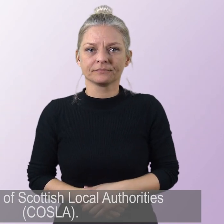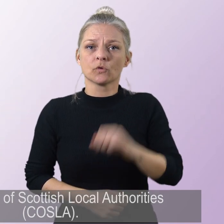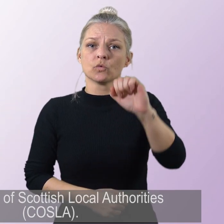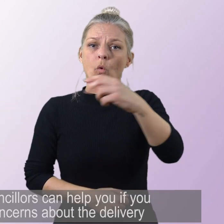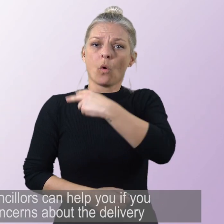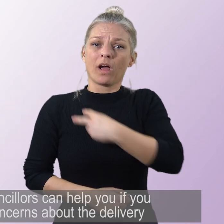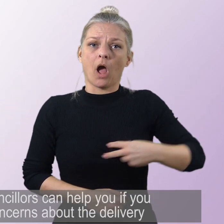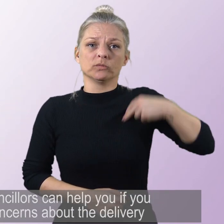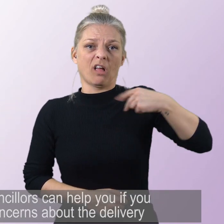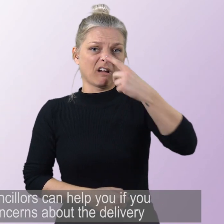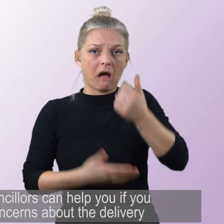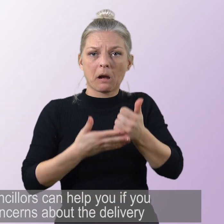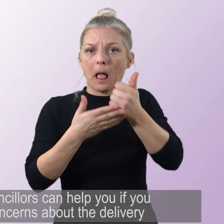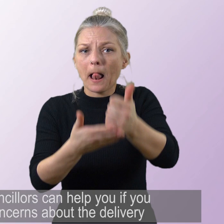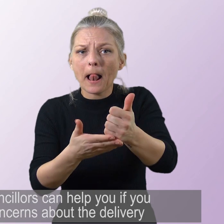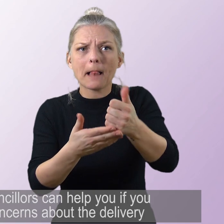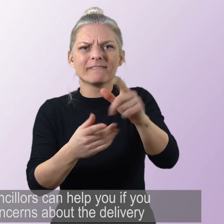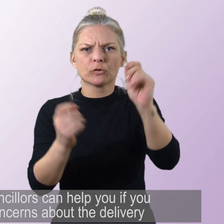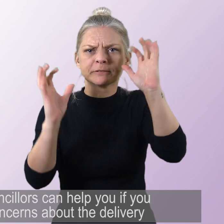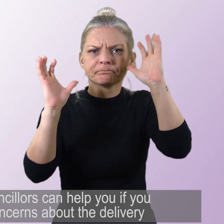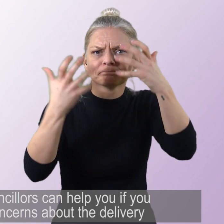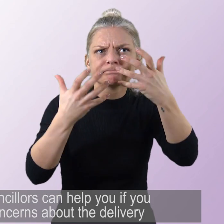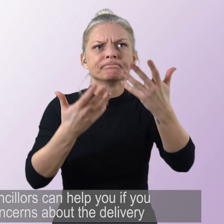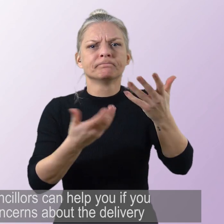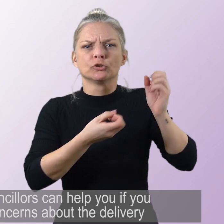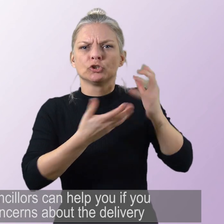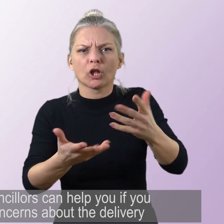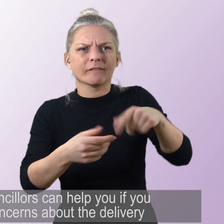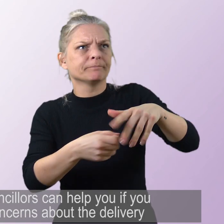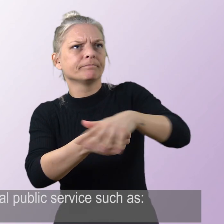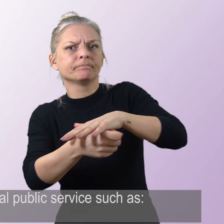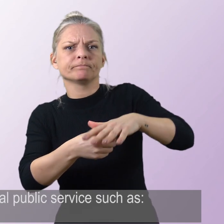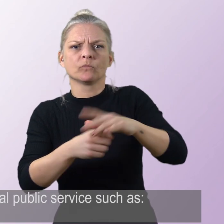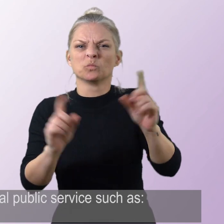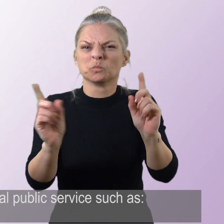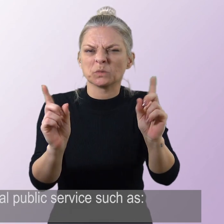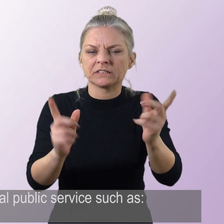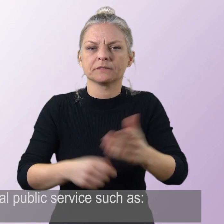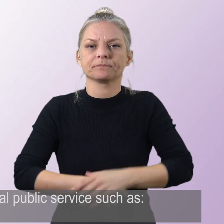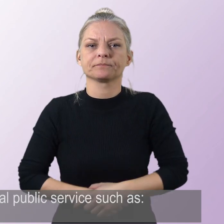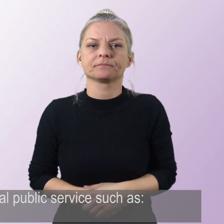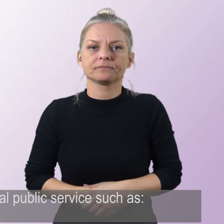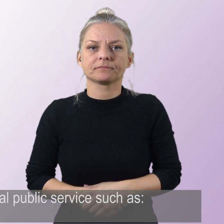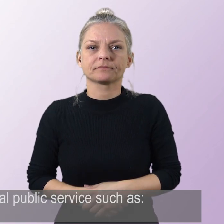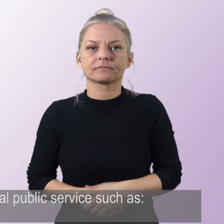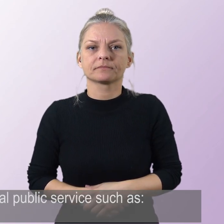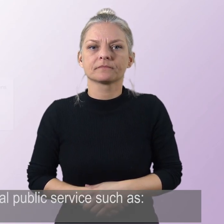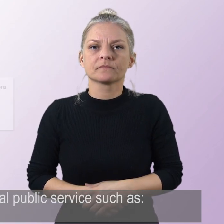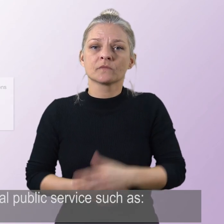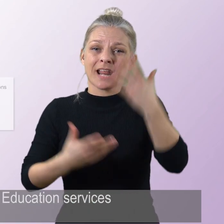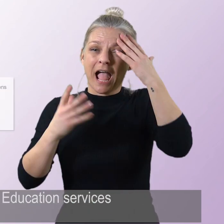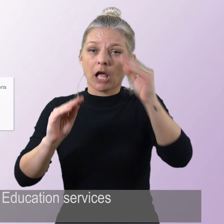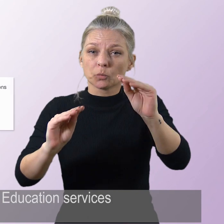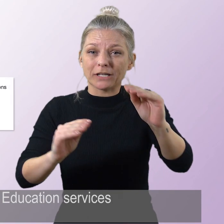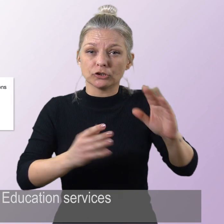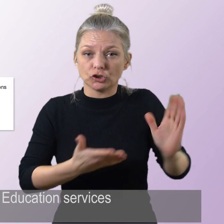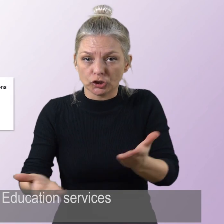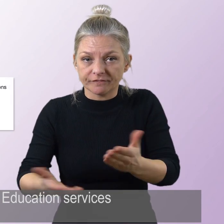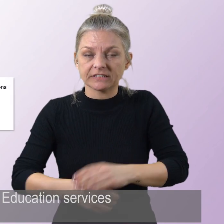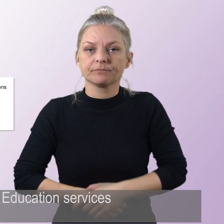Your councillors can help you if you have concerns about the delivery of a local public service such as Education